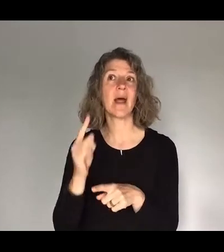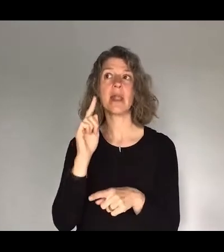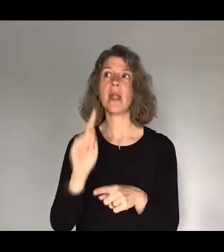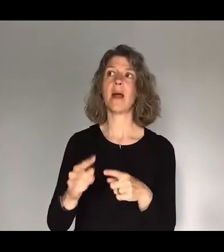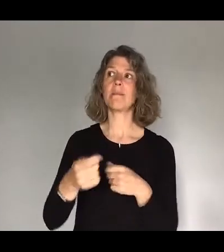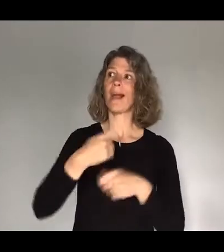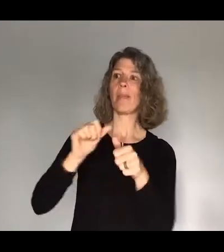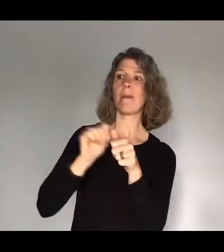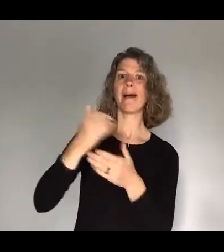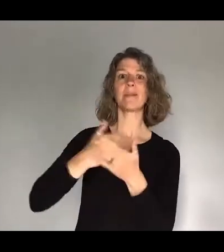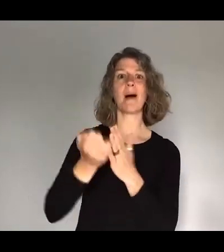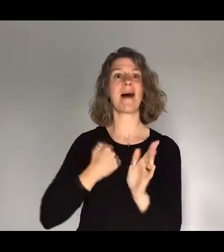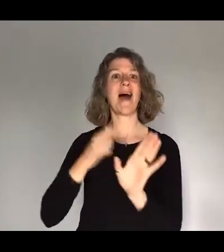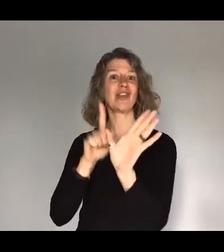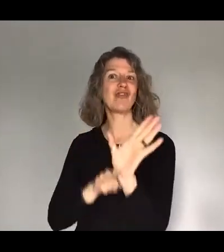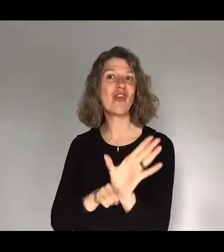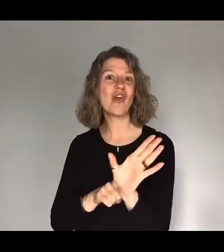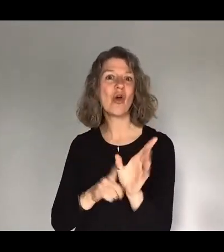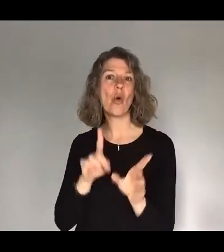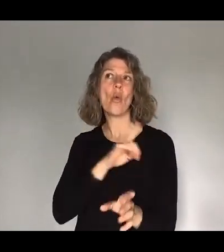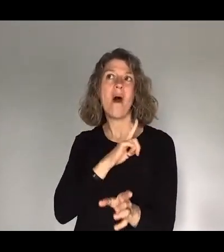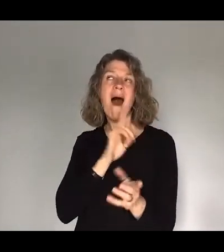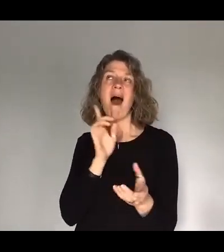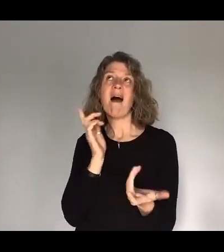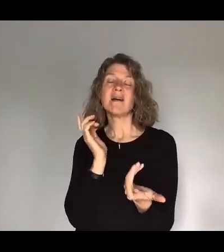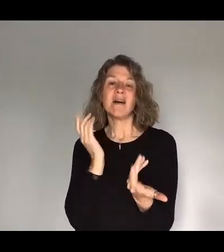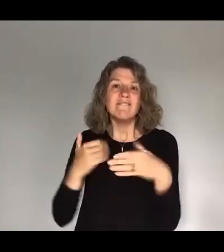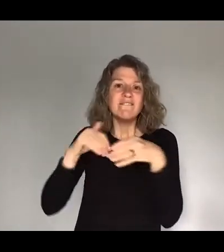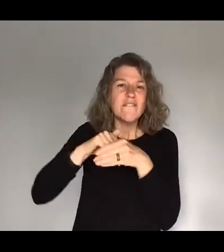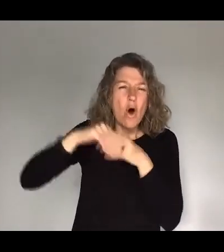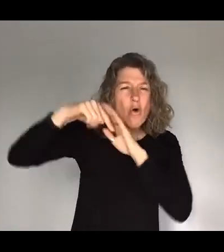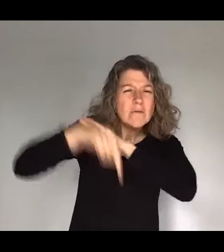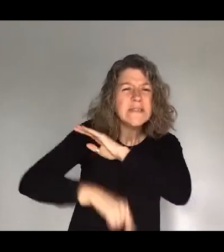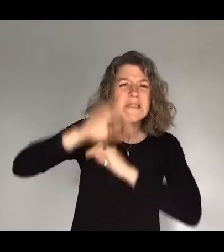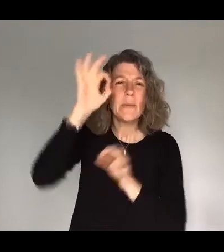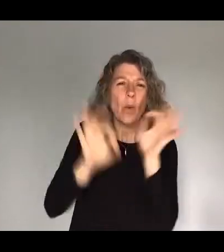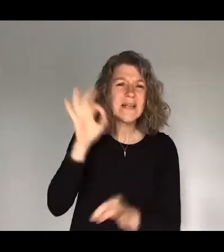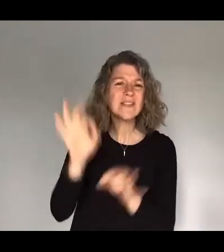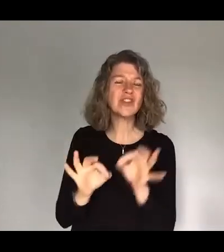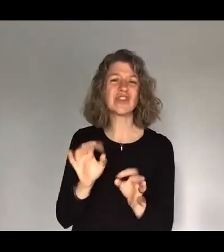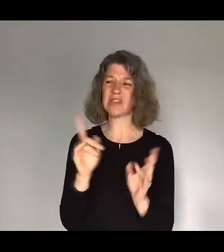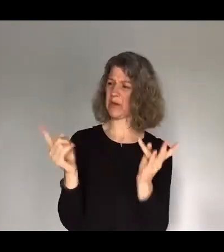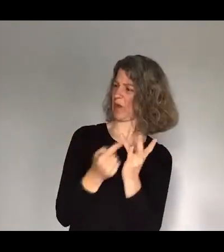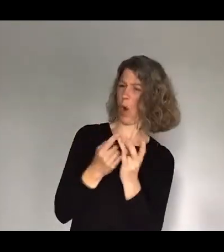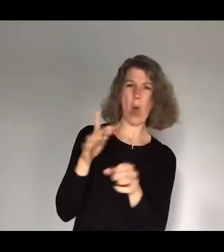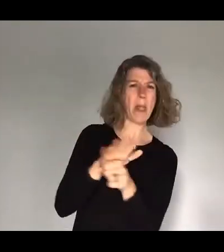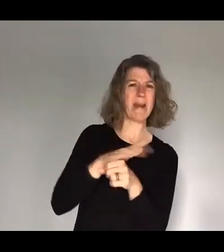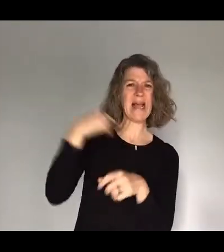because I got to engage in deep questions. There was just no space to have that anywhere else in London. Like, where else do you go and have those